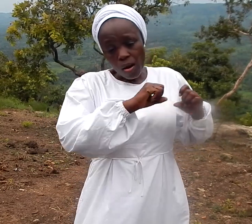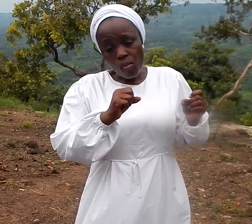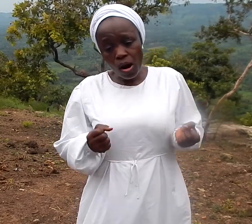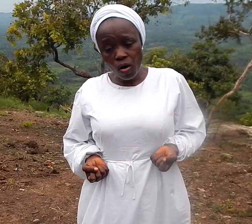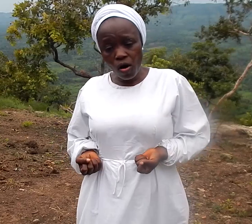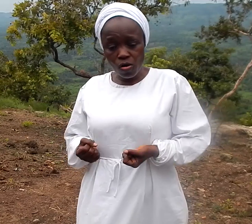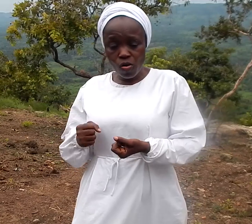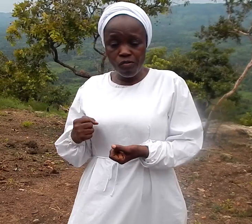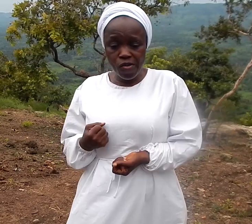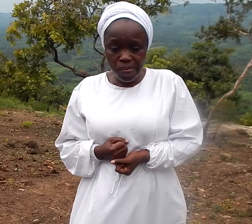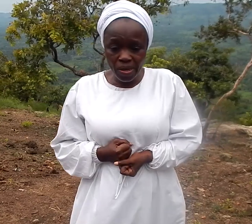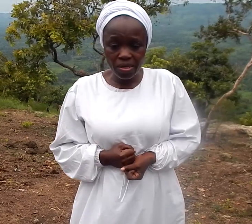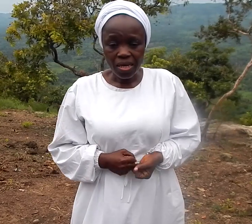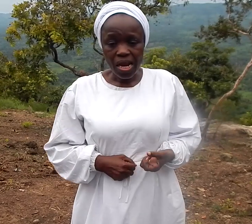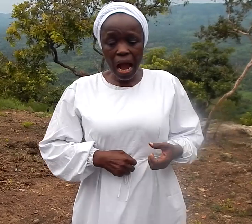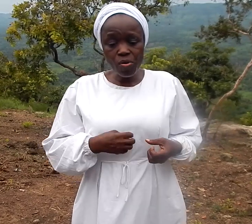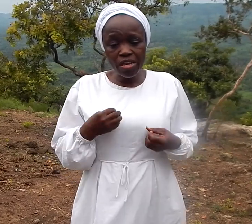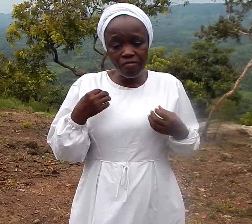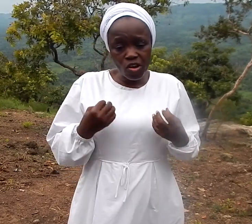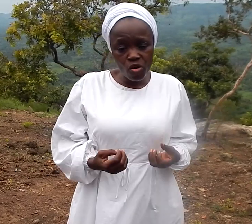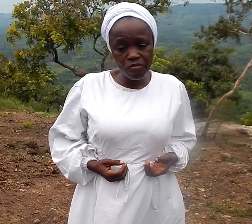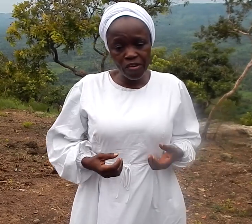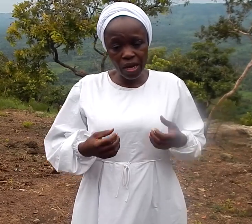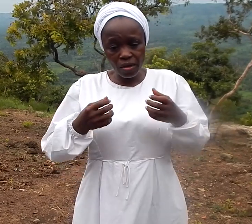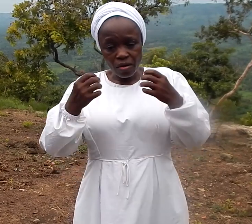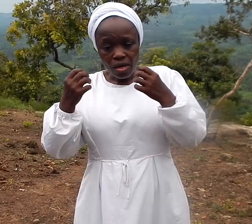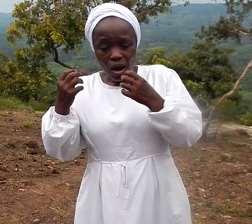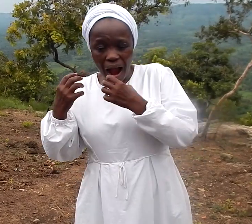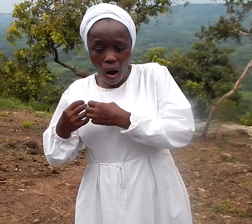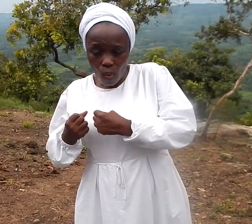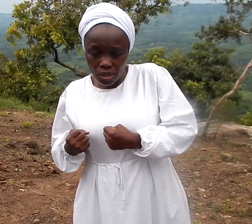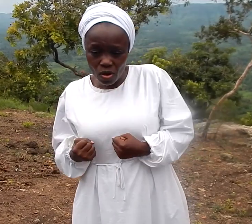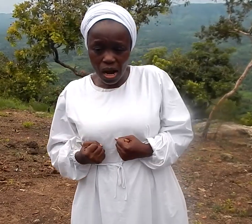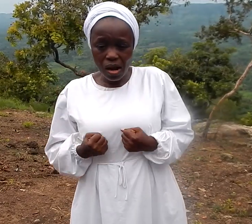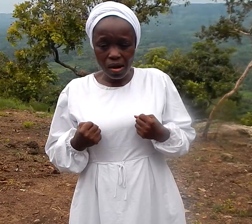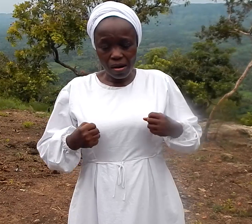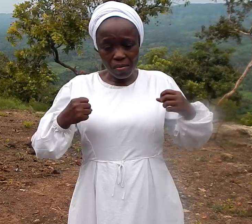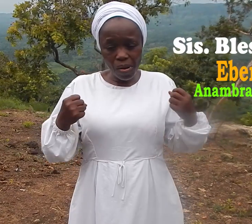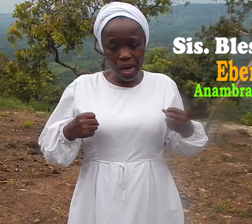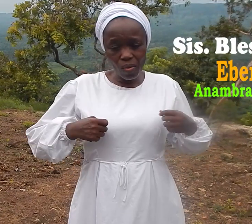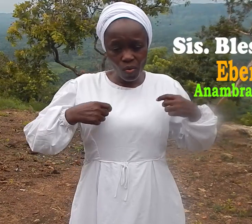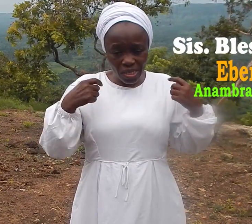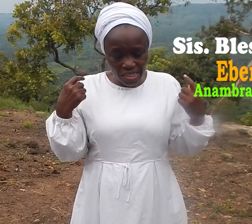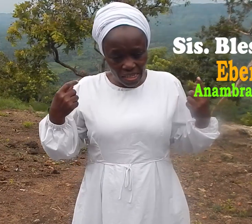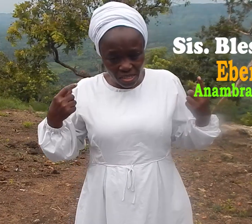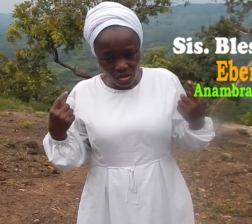they going to in the.S. They not.S. they living in the